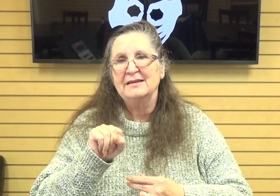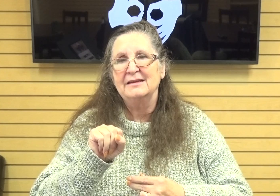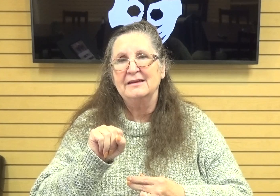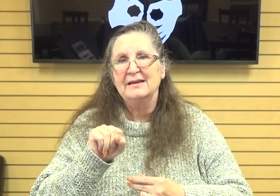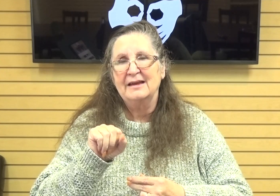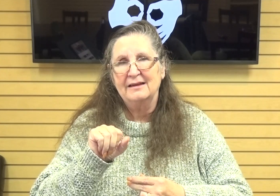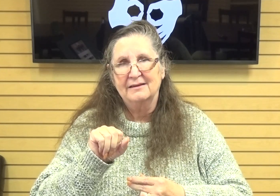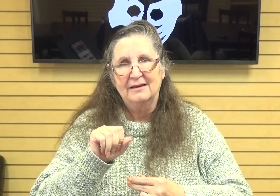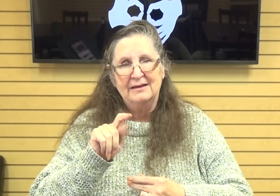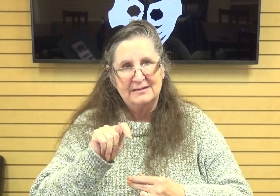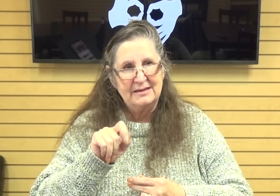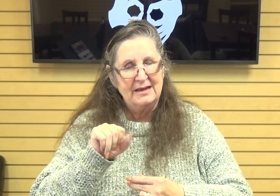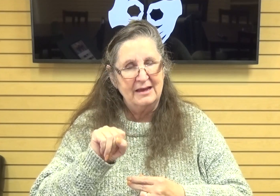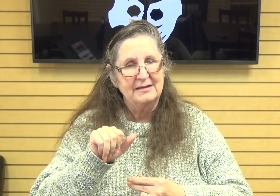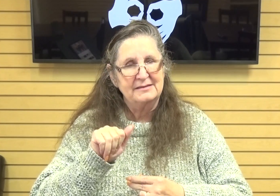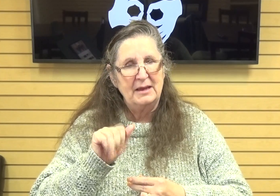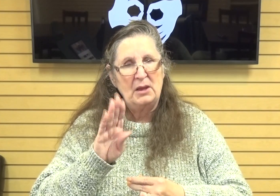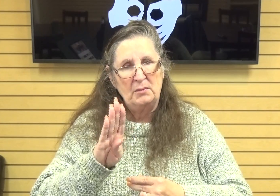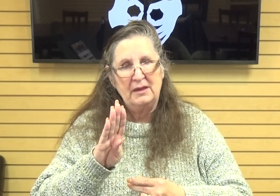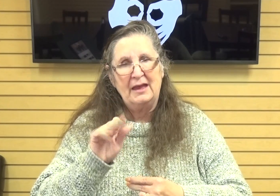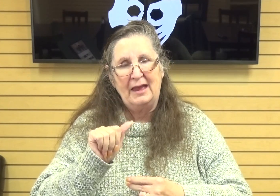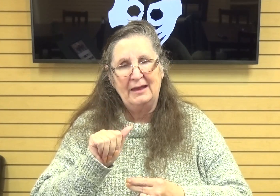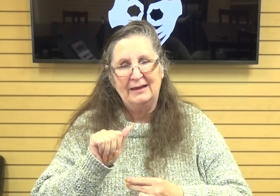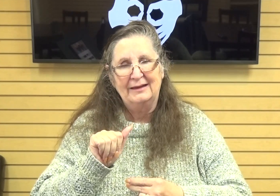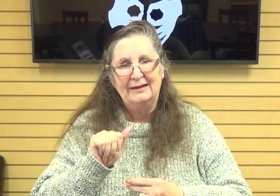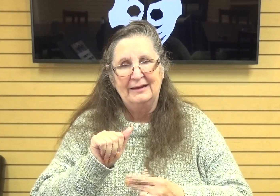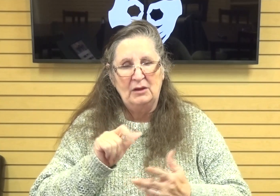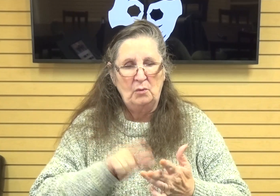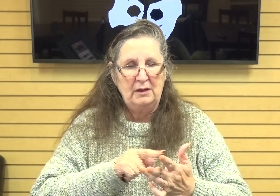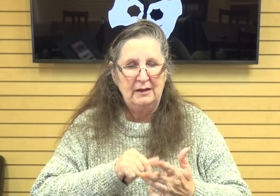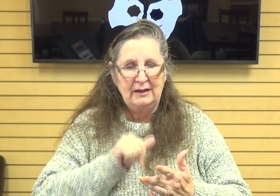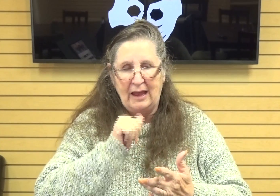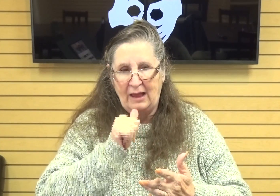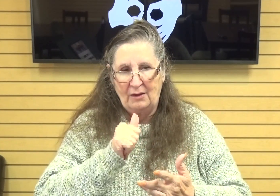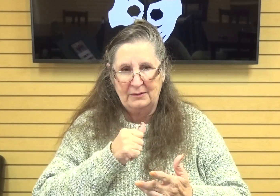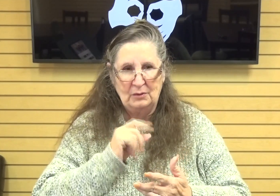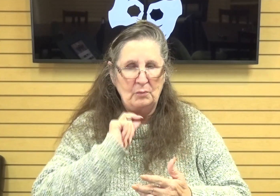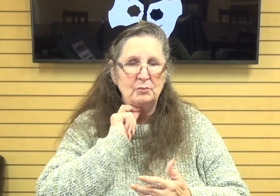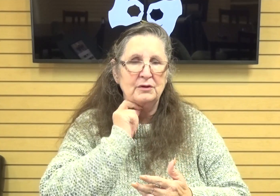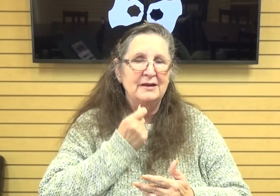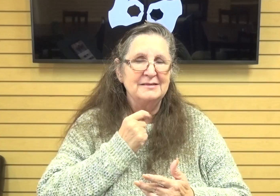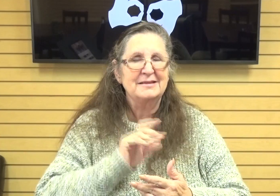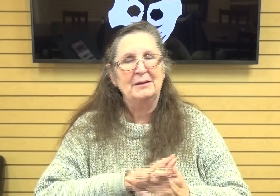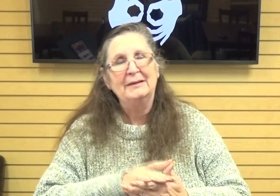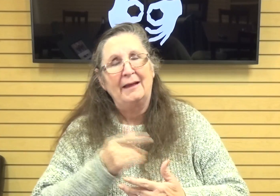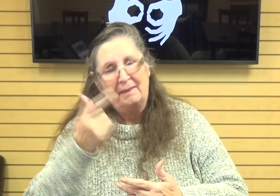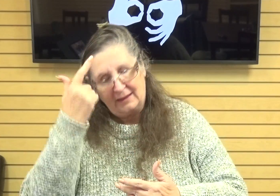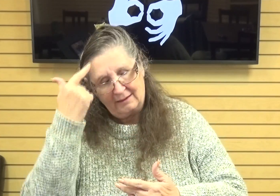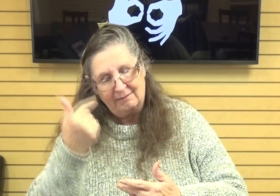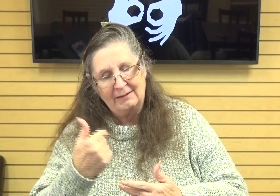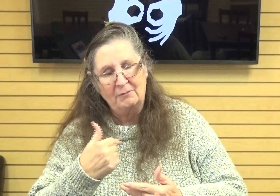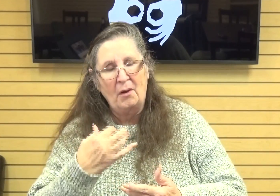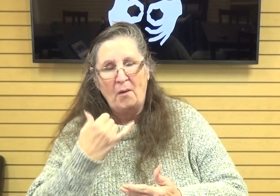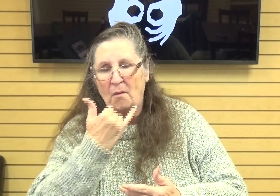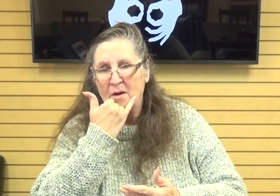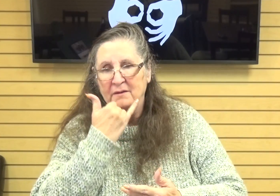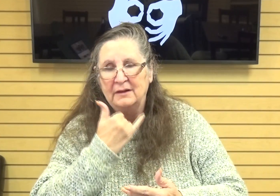uh we just uh looked up how to say that and i think i already said it wrong but anyhow the lord our warrior first